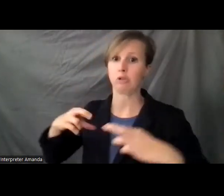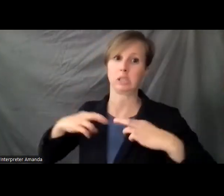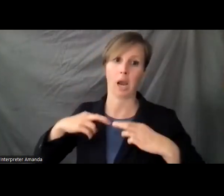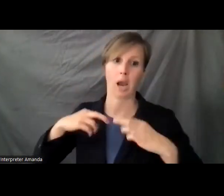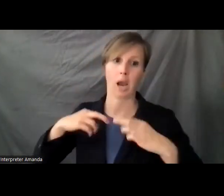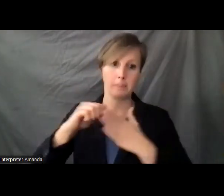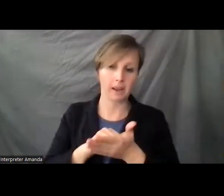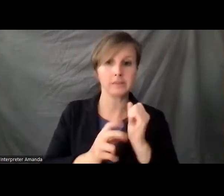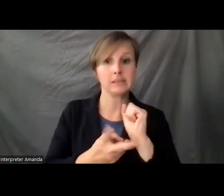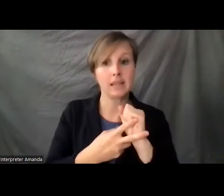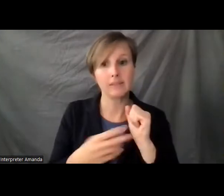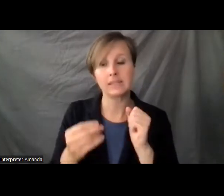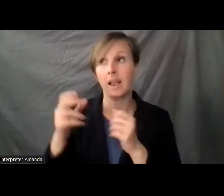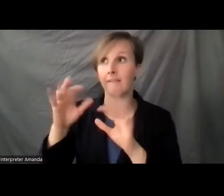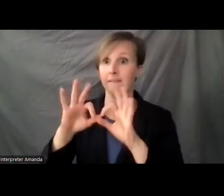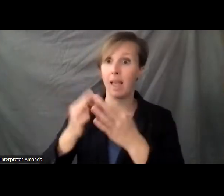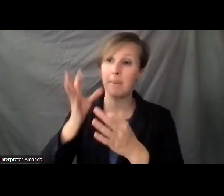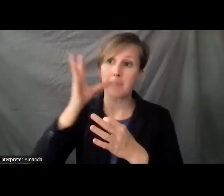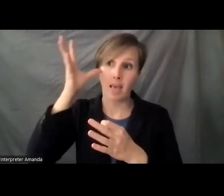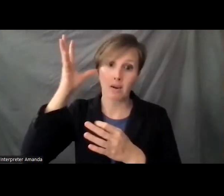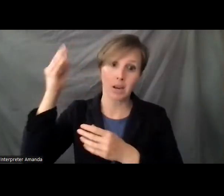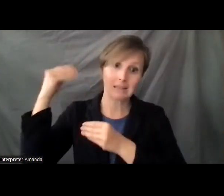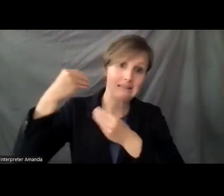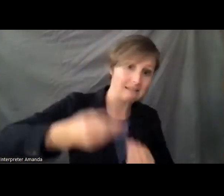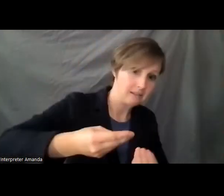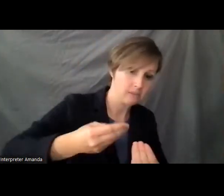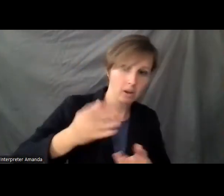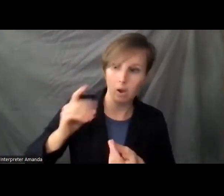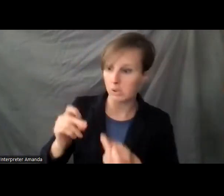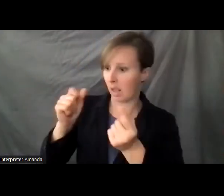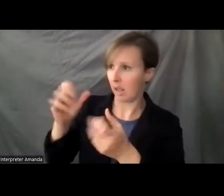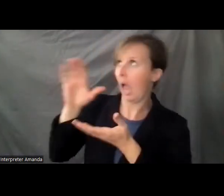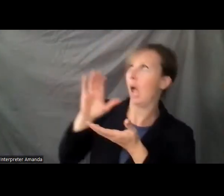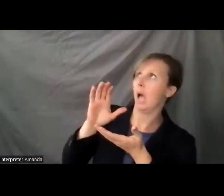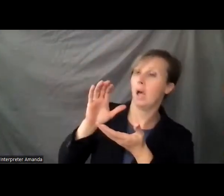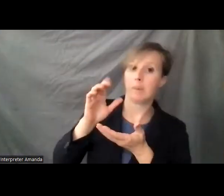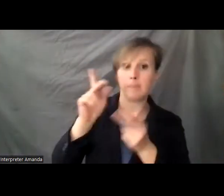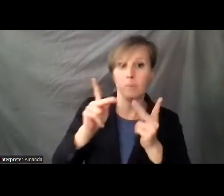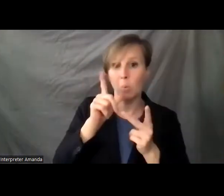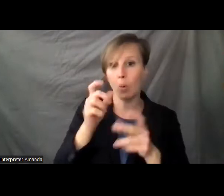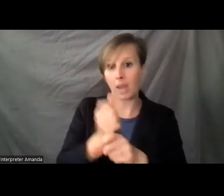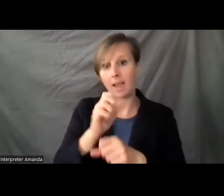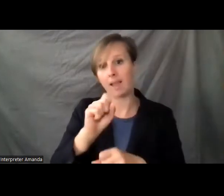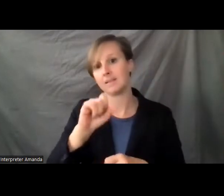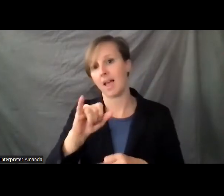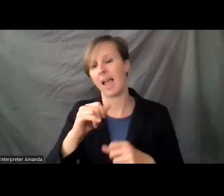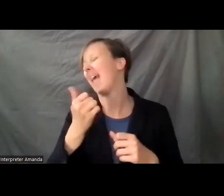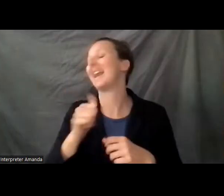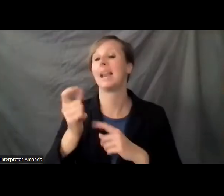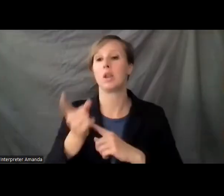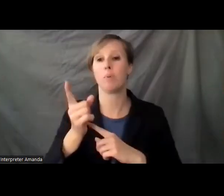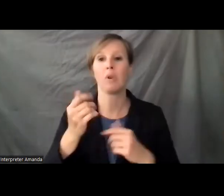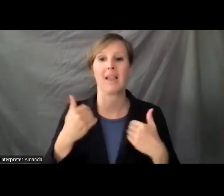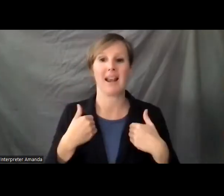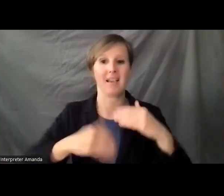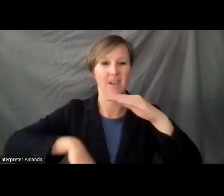savings, and inheritance from a parent that can come in very suddenly, and right now people who can get SSI can only have at any moment up to